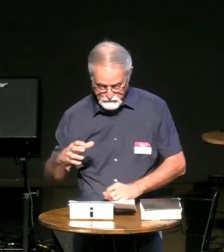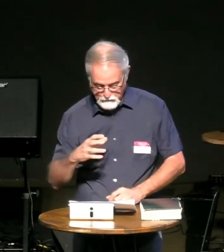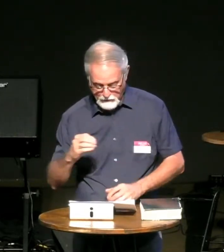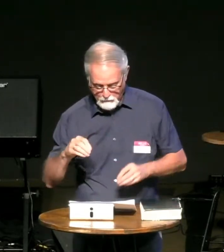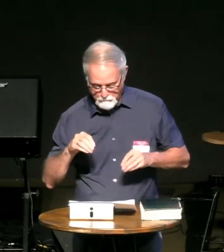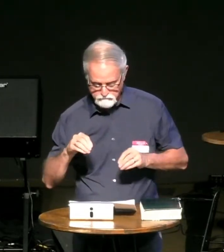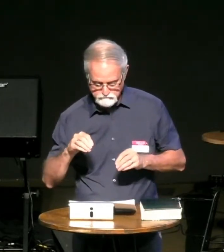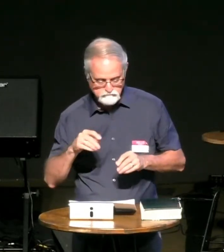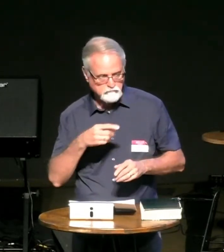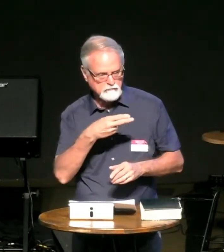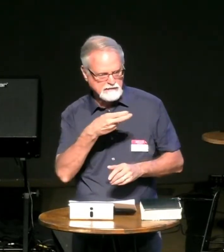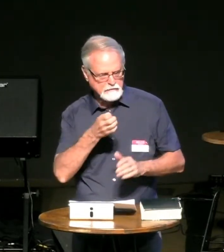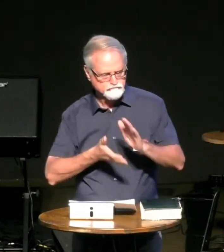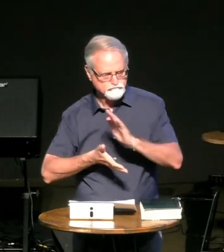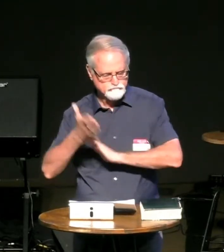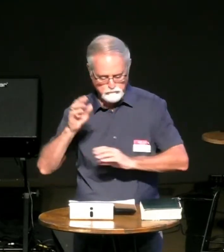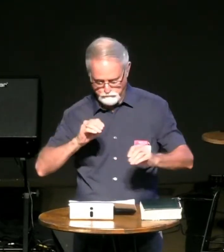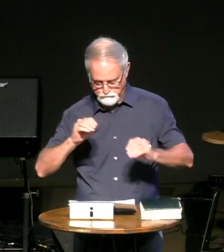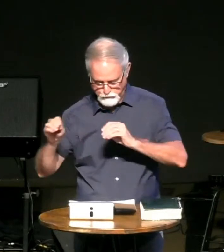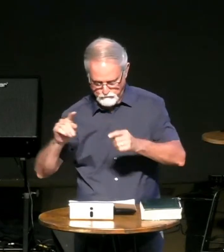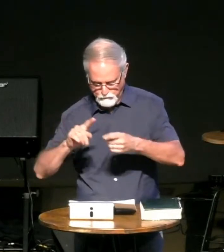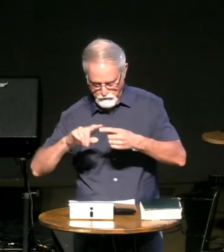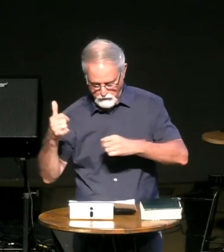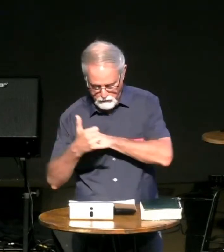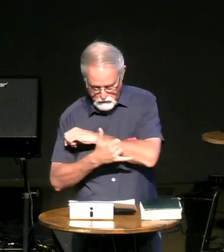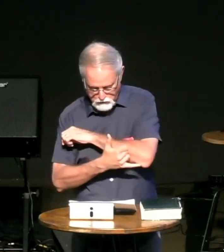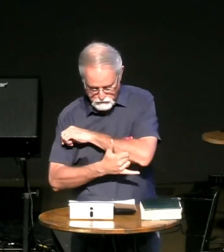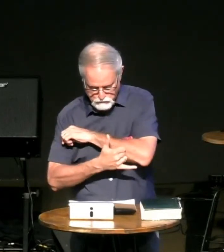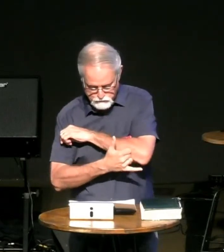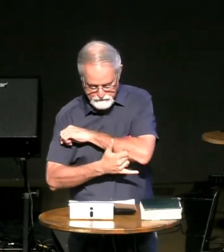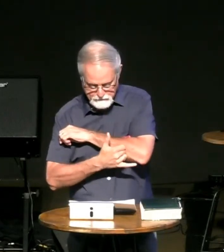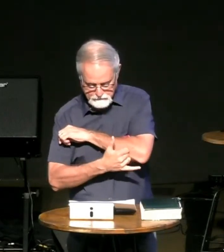then he moved to another country